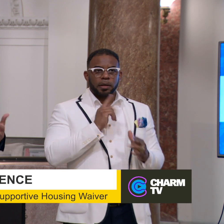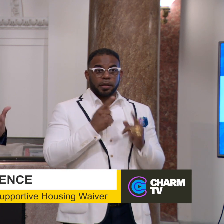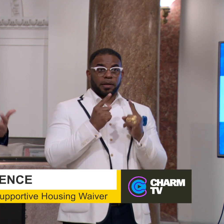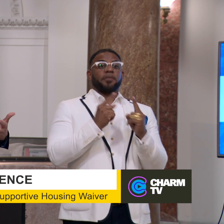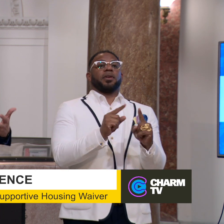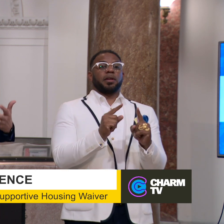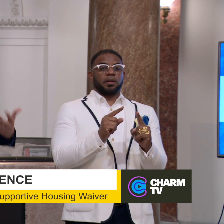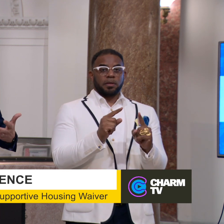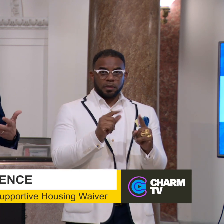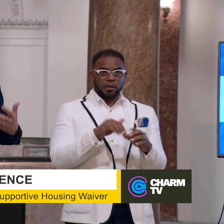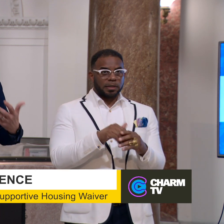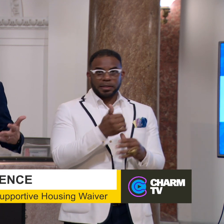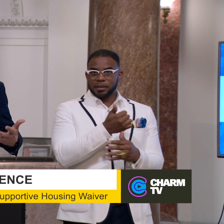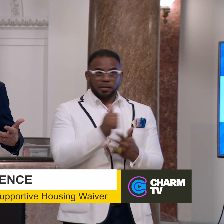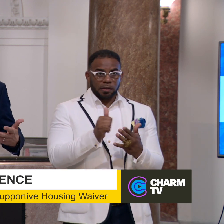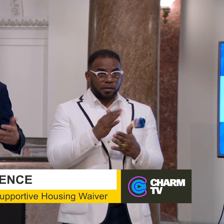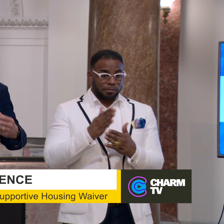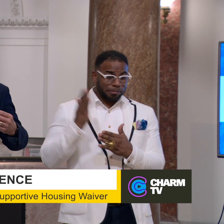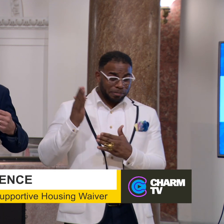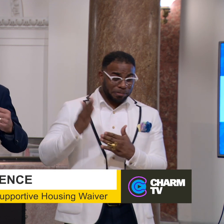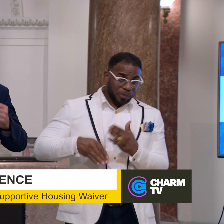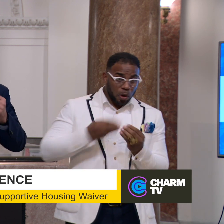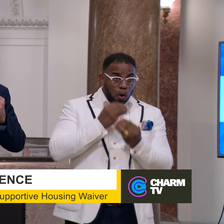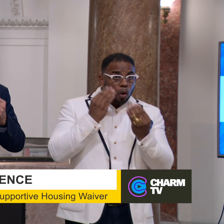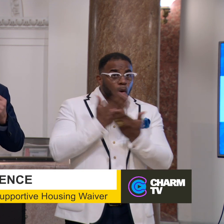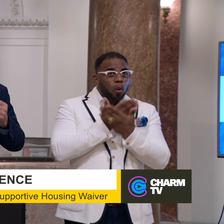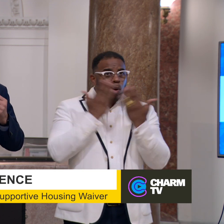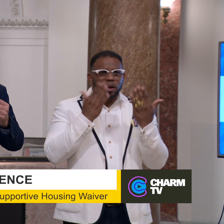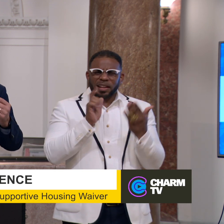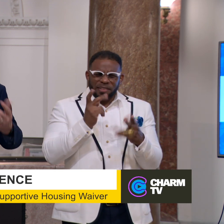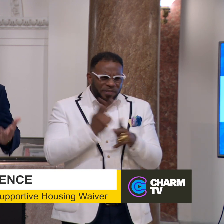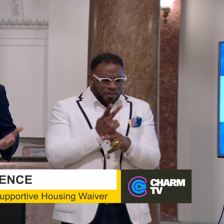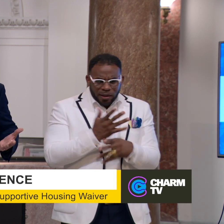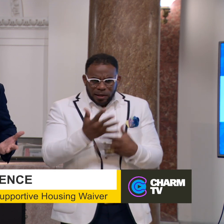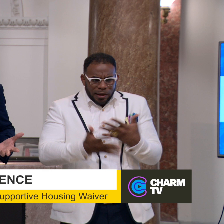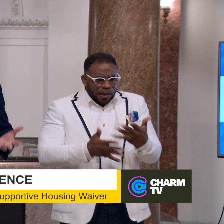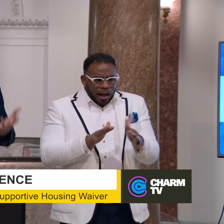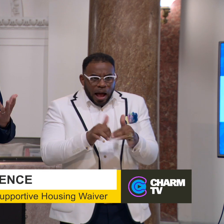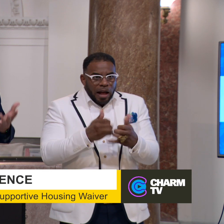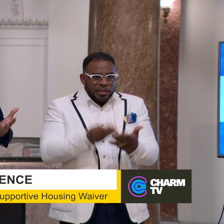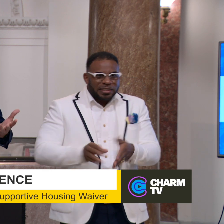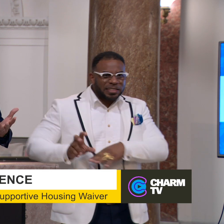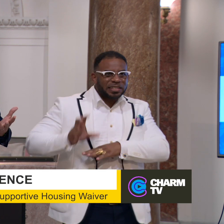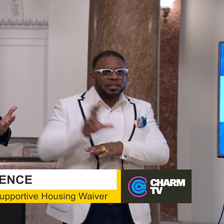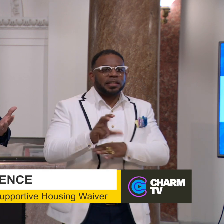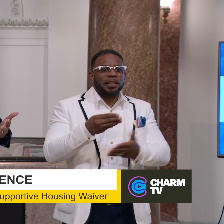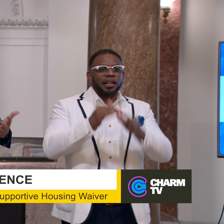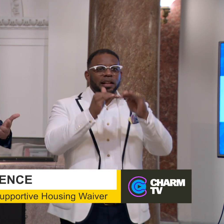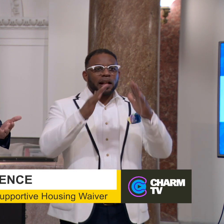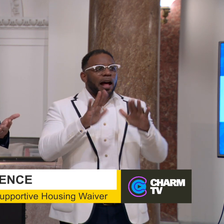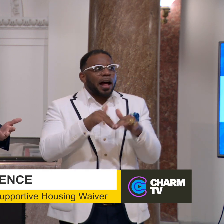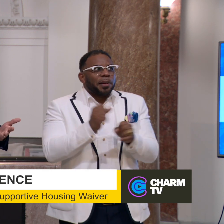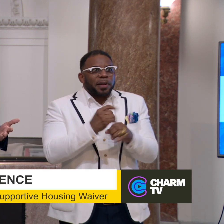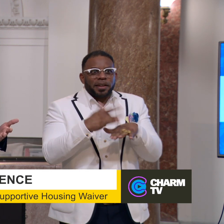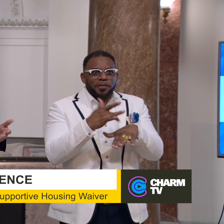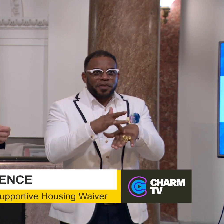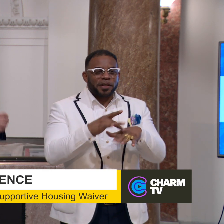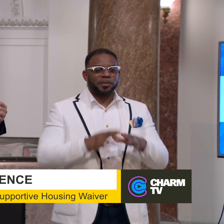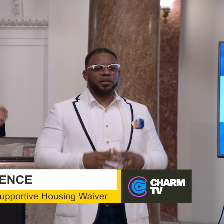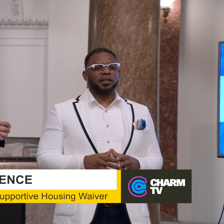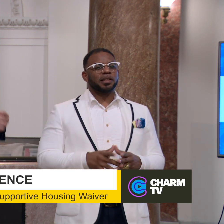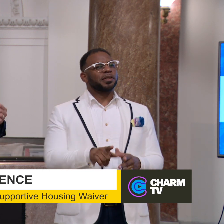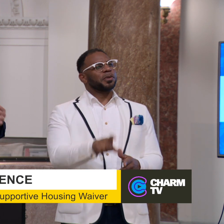effective in ending homelessness. You have to figure out how to fund the housing, how to make it available,